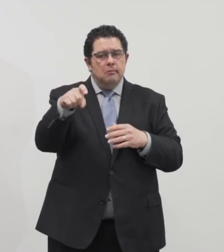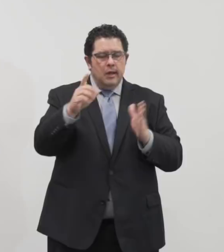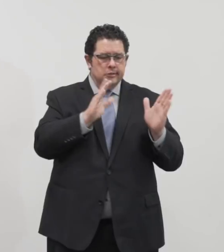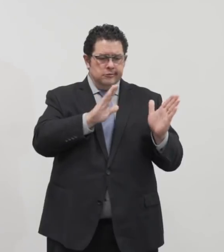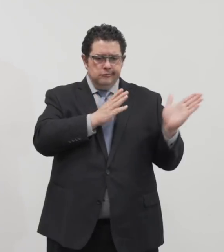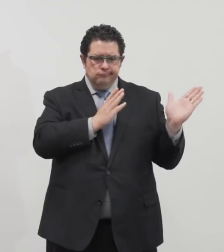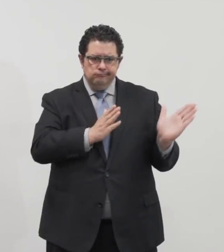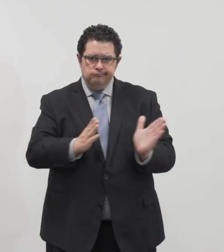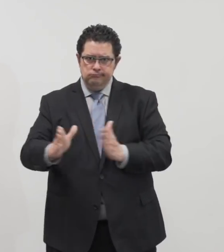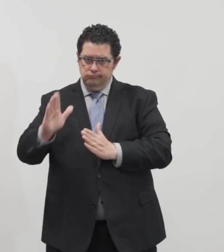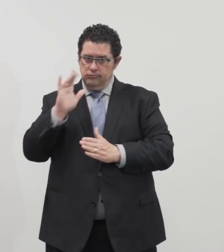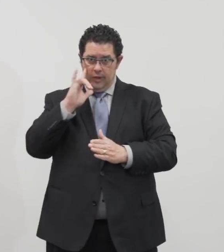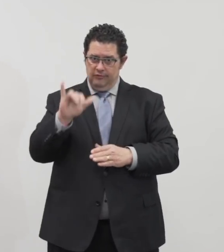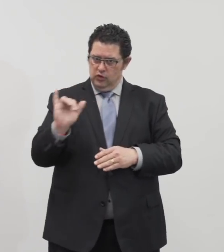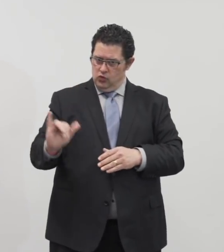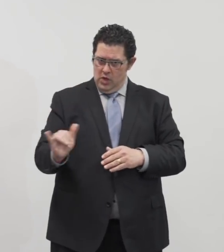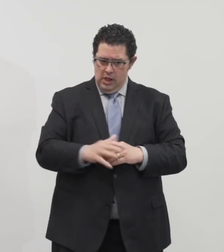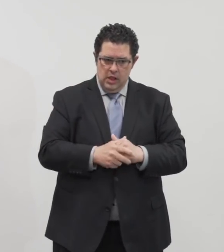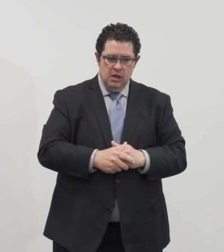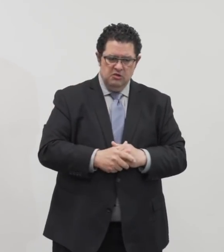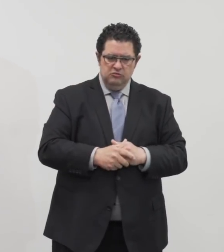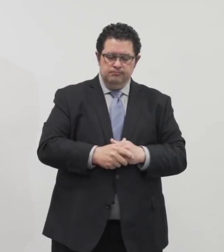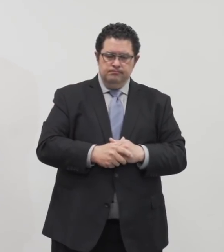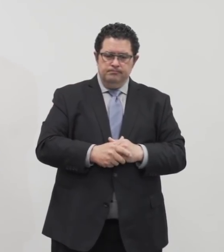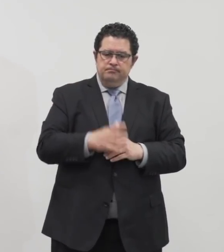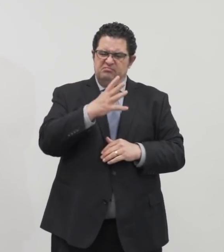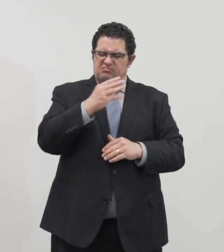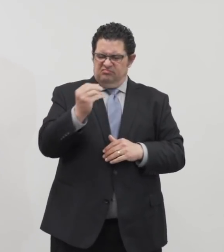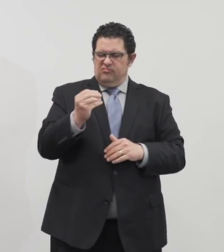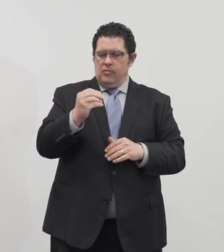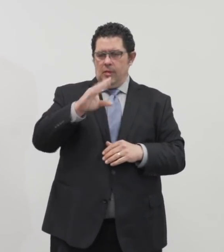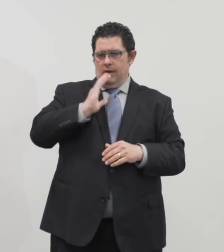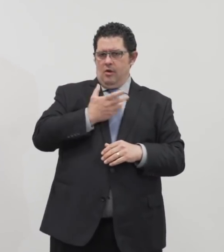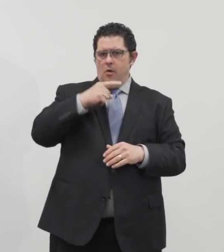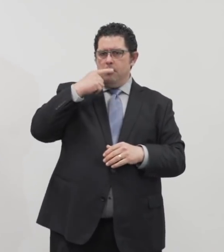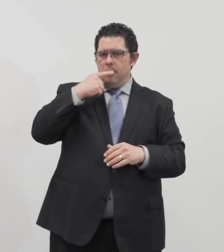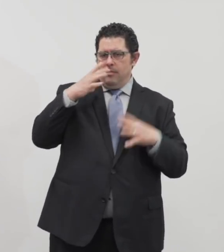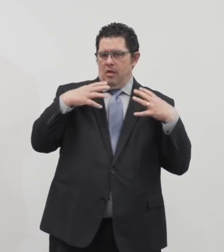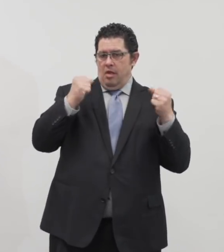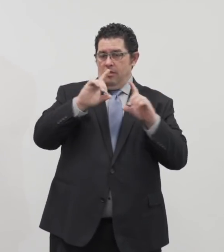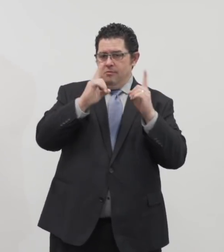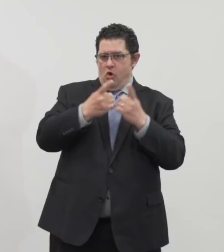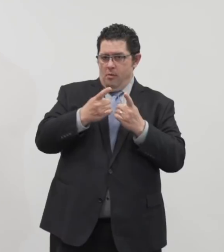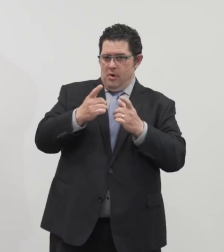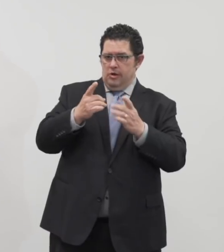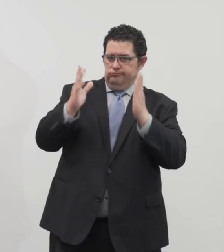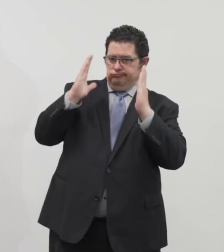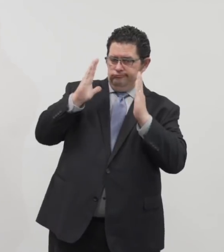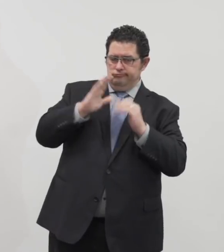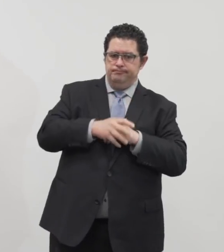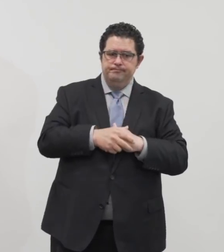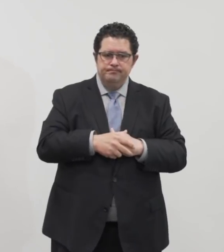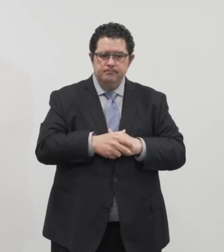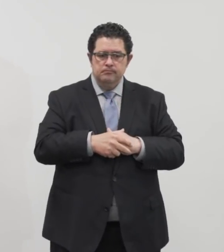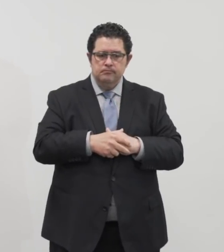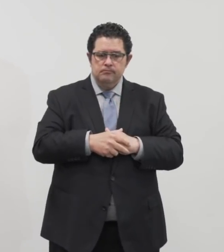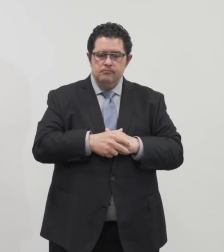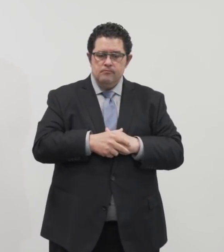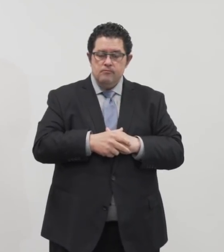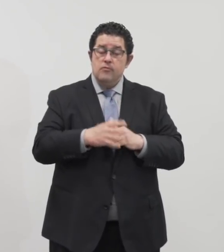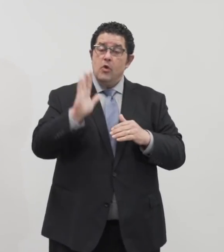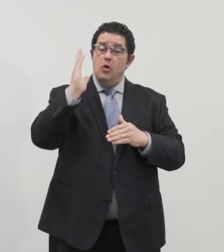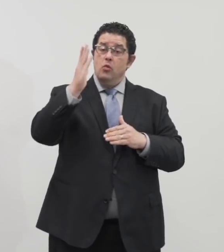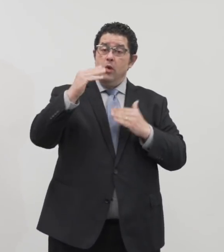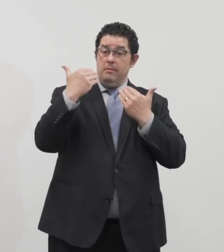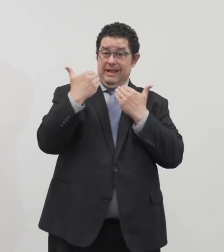In cooperation, of course, with our public health department. Businesses that have direct interaction with the public will be limited to